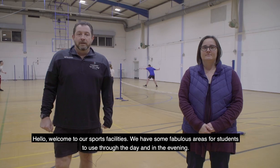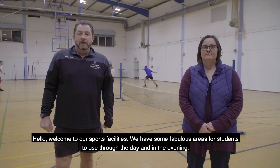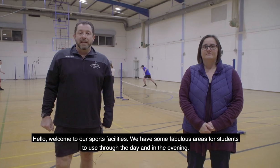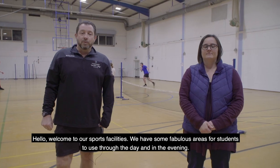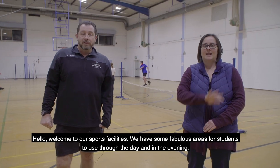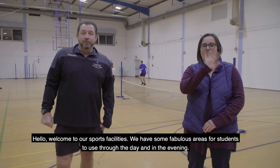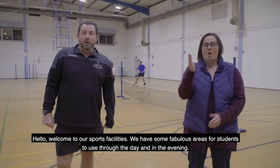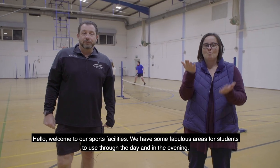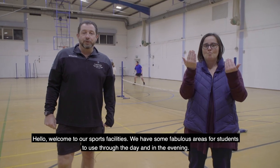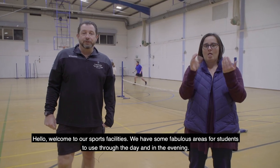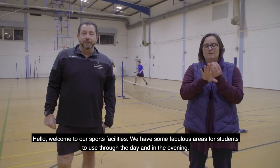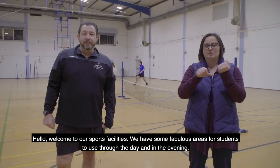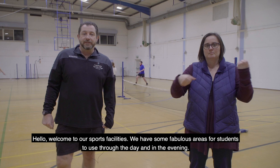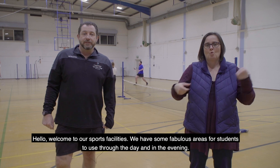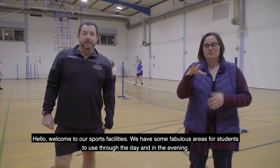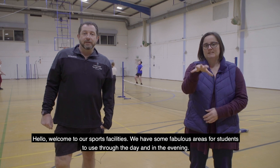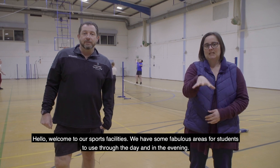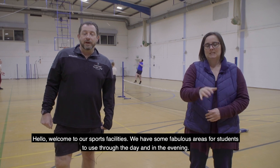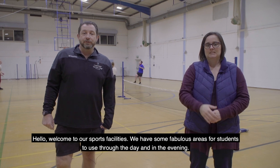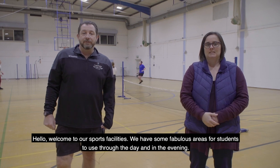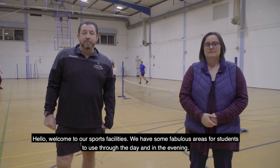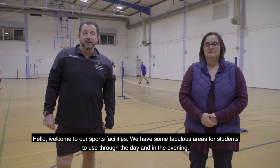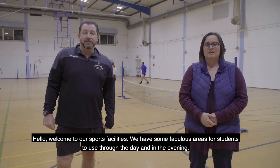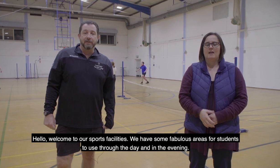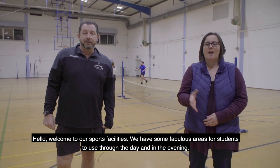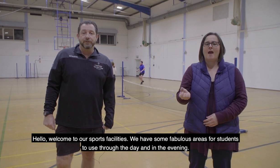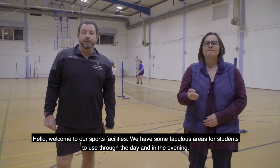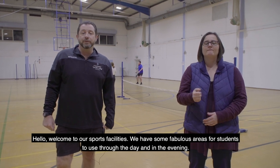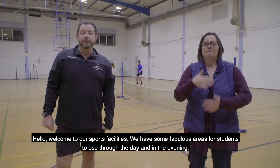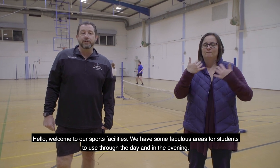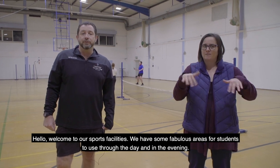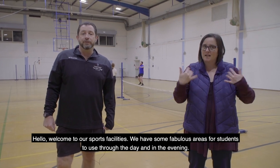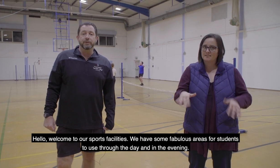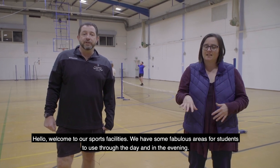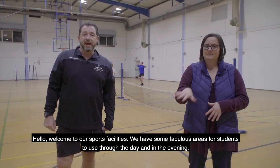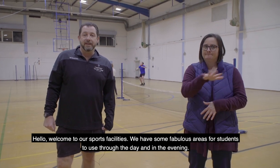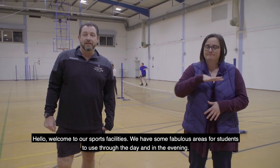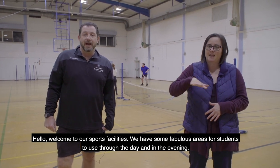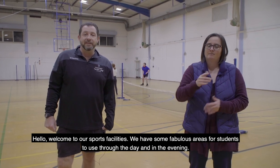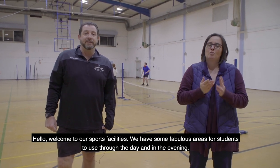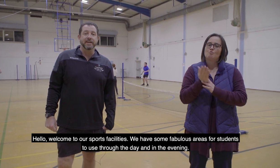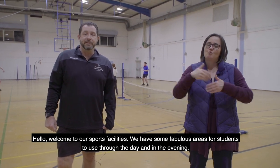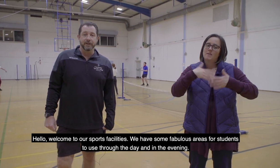Hello, welcome to our sports facilities. We have some fabulous areas for students to use through the day and in the evening.